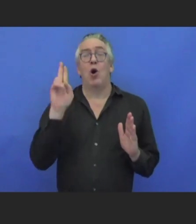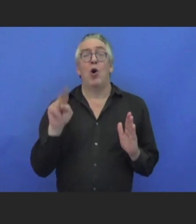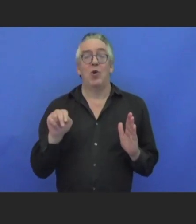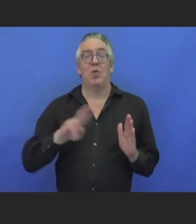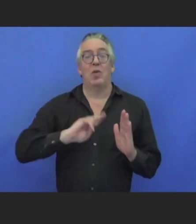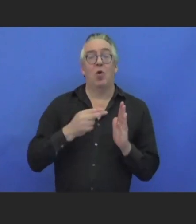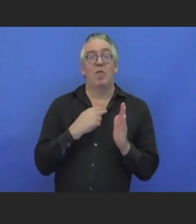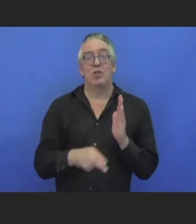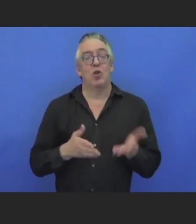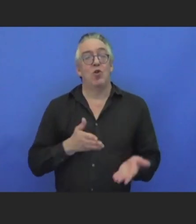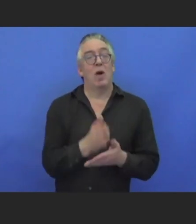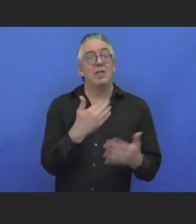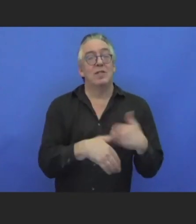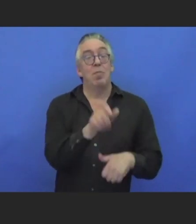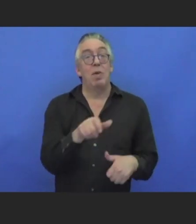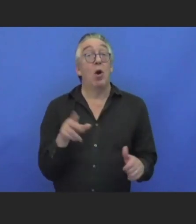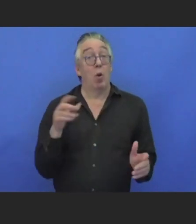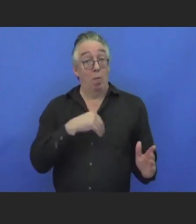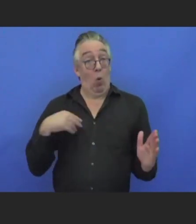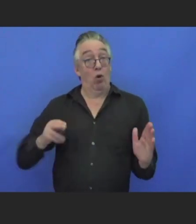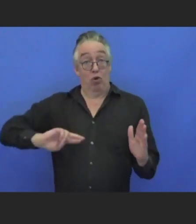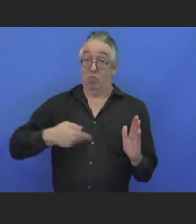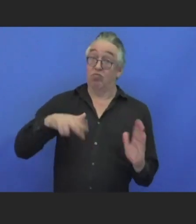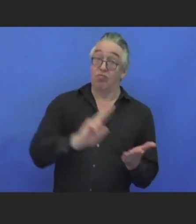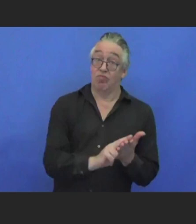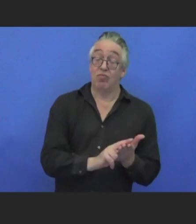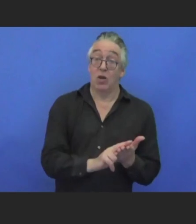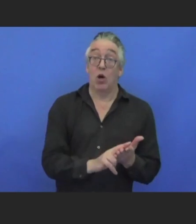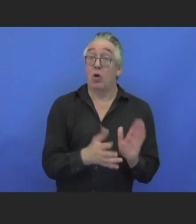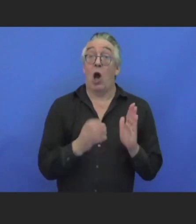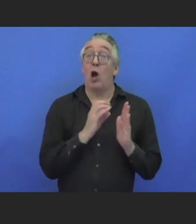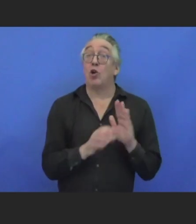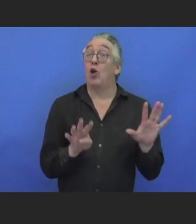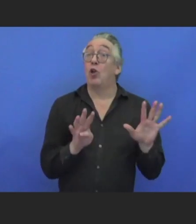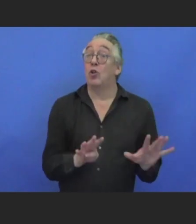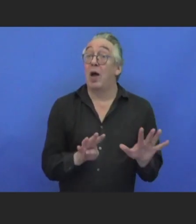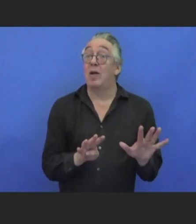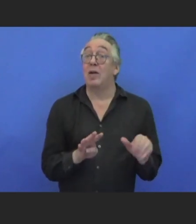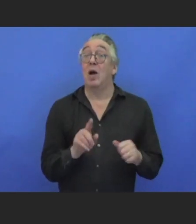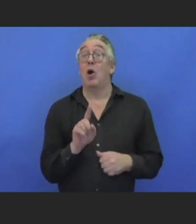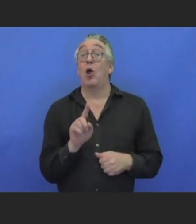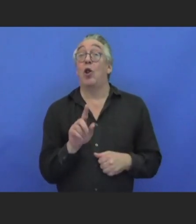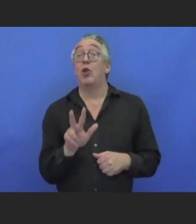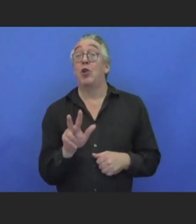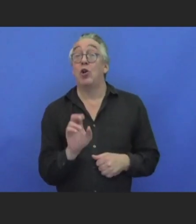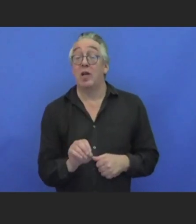on the Rights of Persons with Disabilities articles, such as 9 and 30. So,